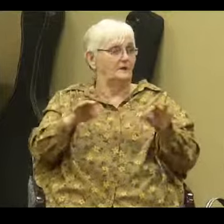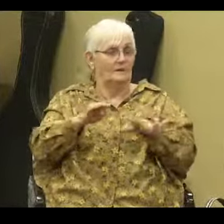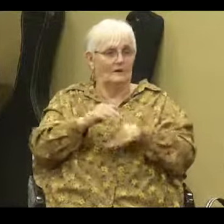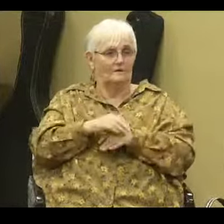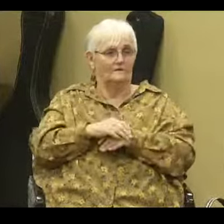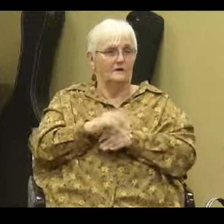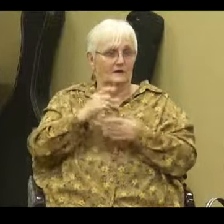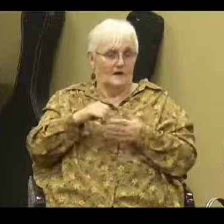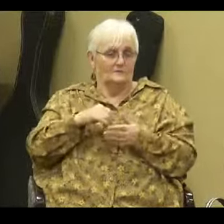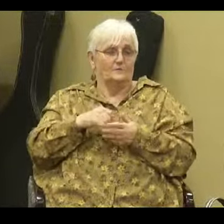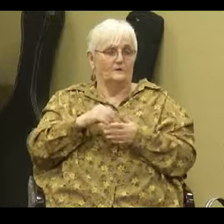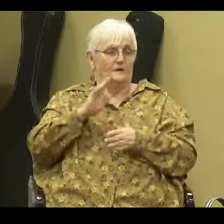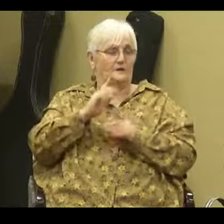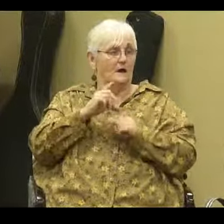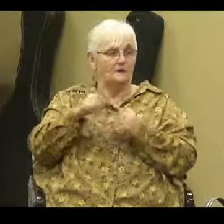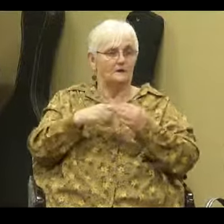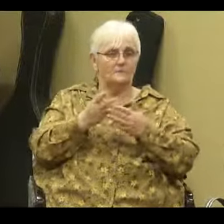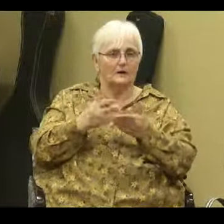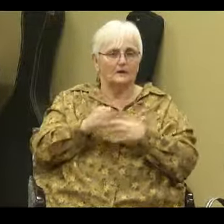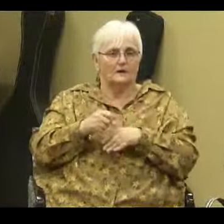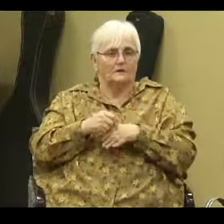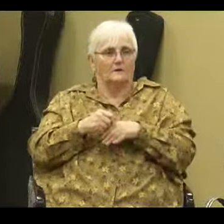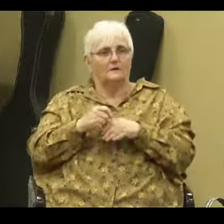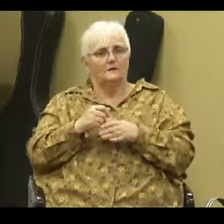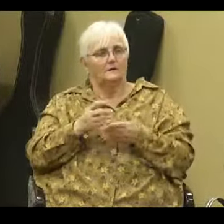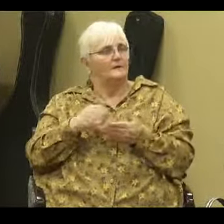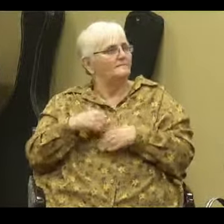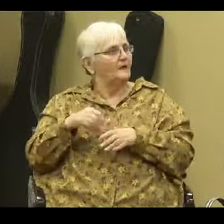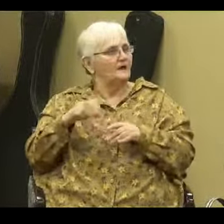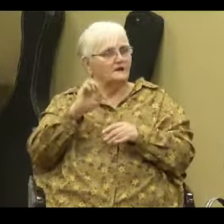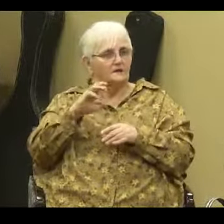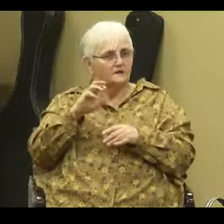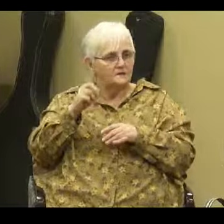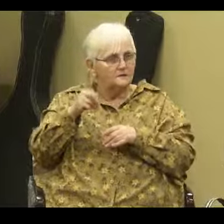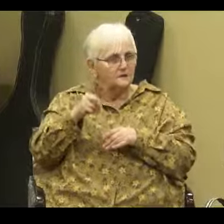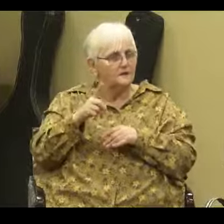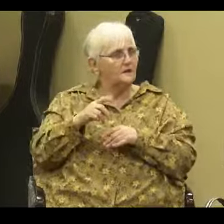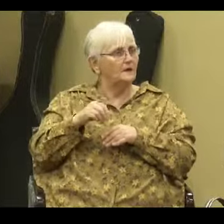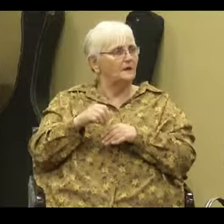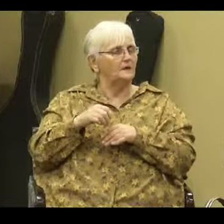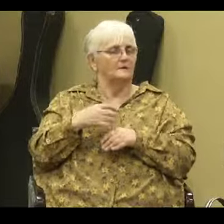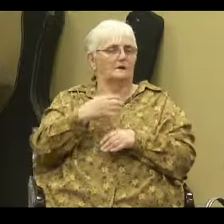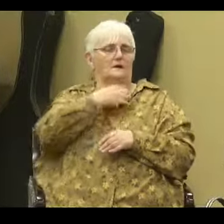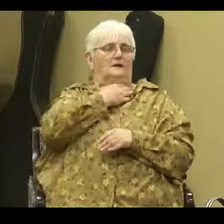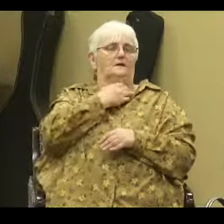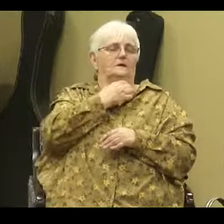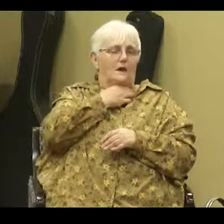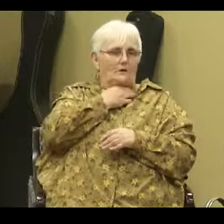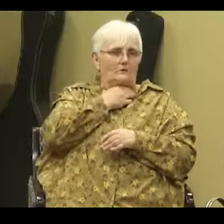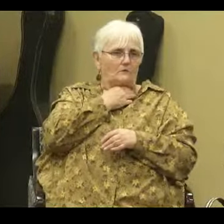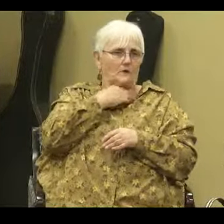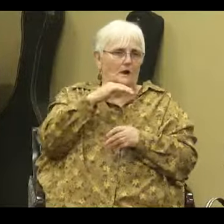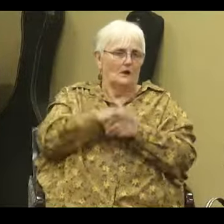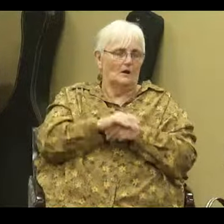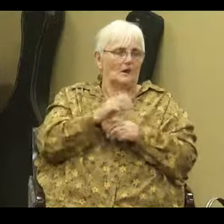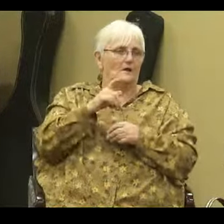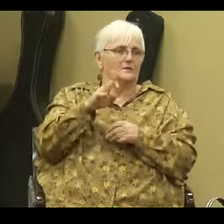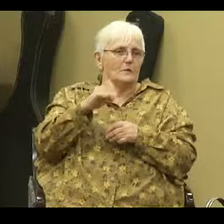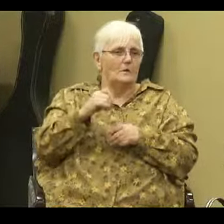That's what they're talking about here and it's like the seed, they choke, they choke, thorn bushes will